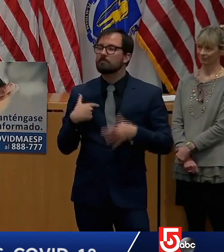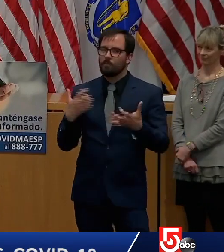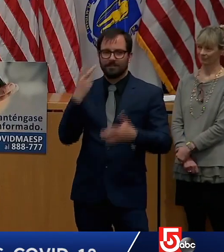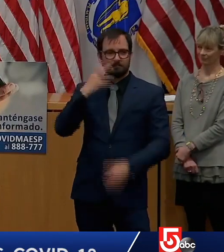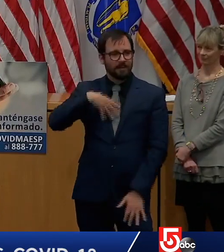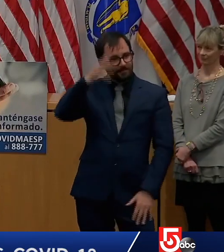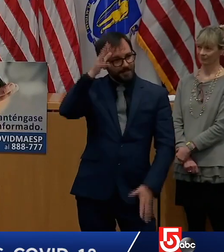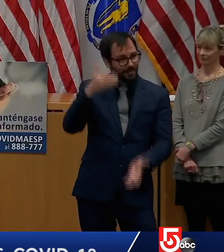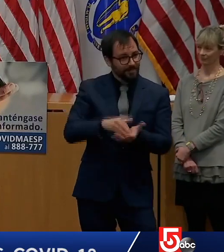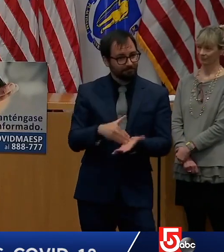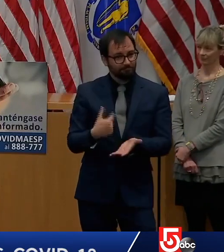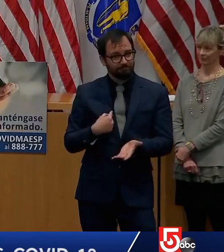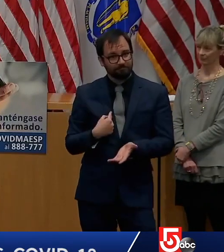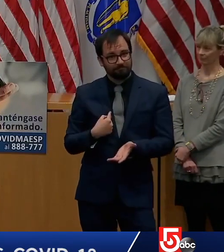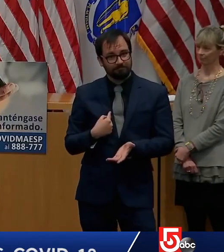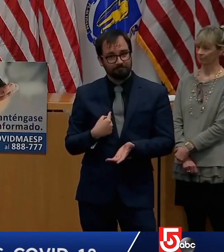this.